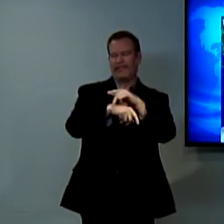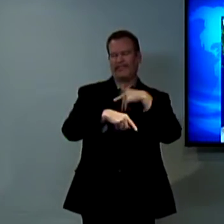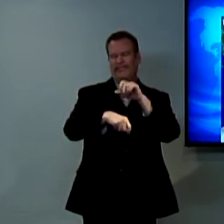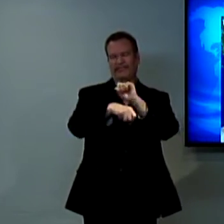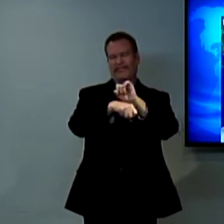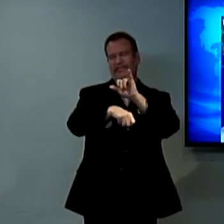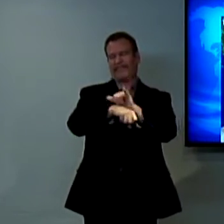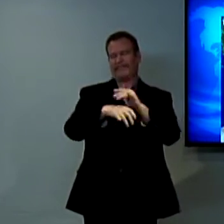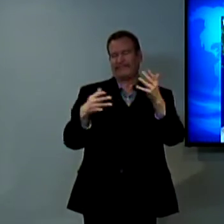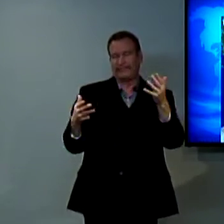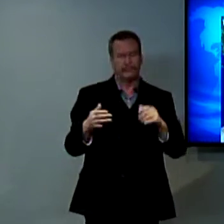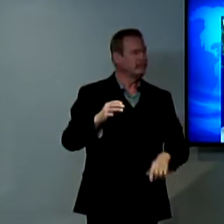study those in the synagogue